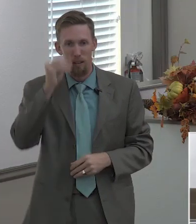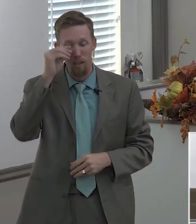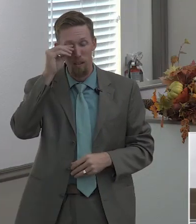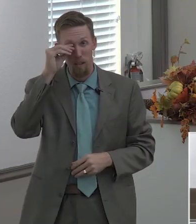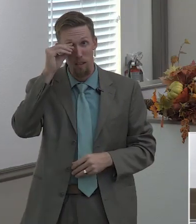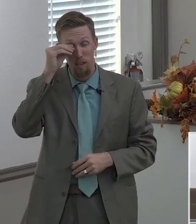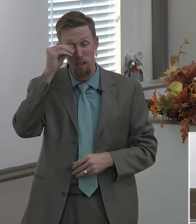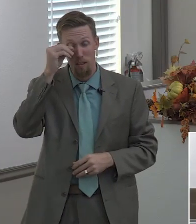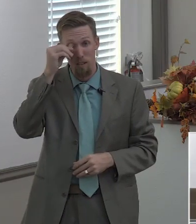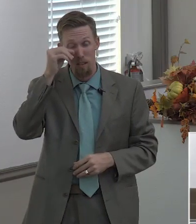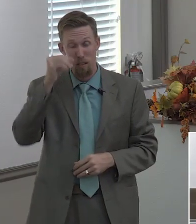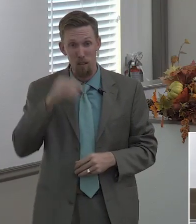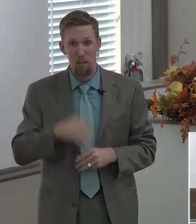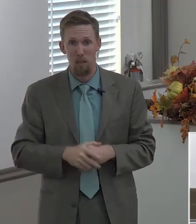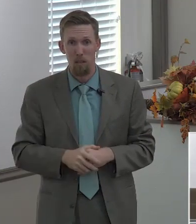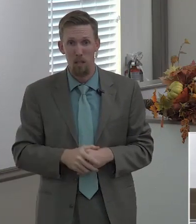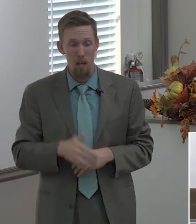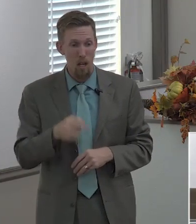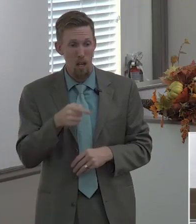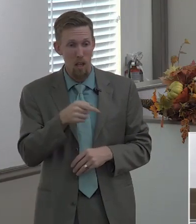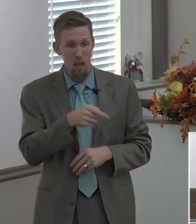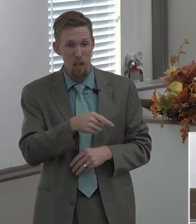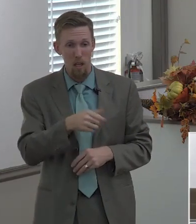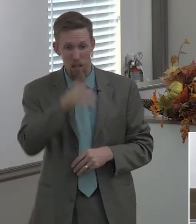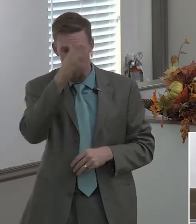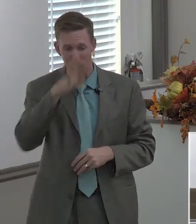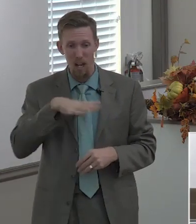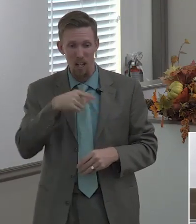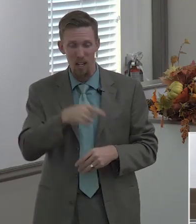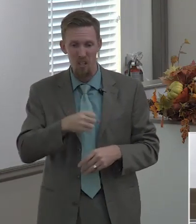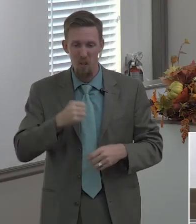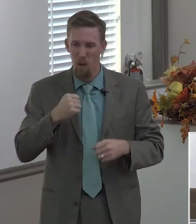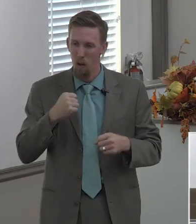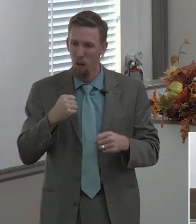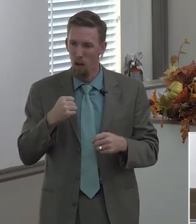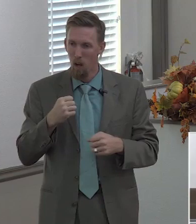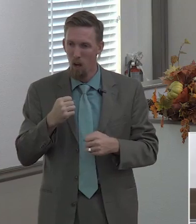this this you know i mean this guy is a warrior